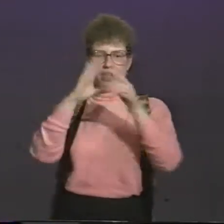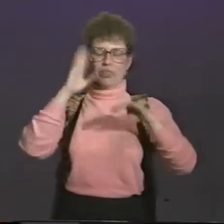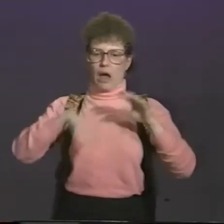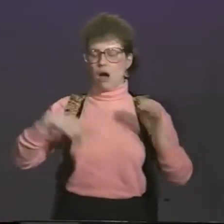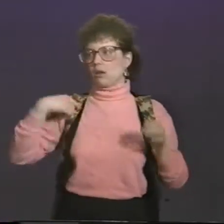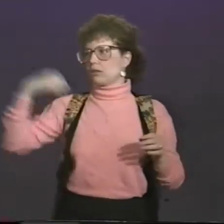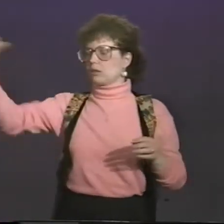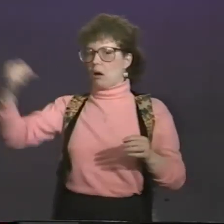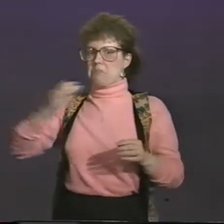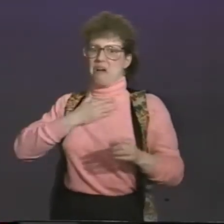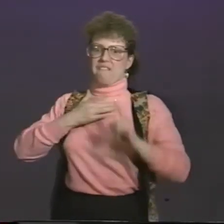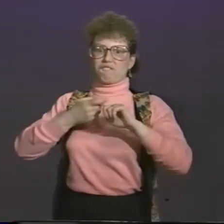because they had known me all my life.